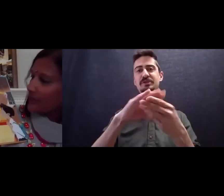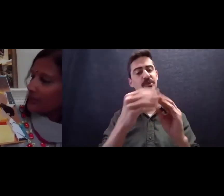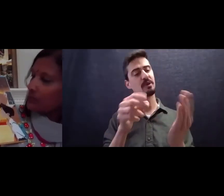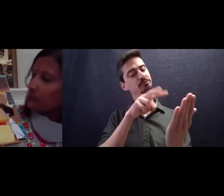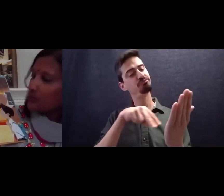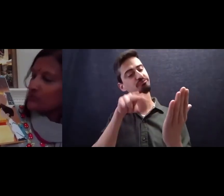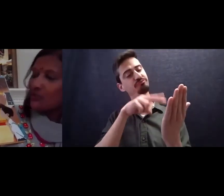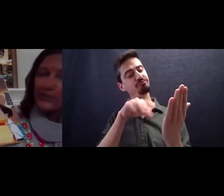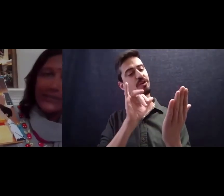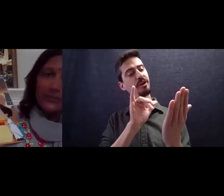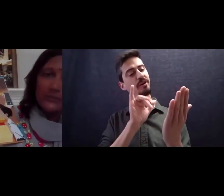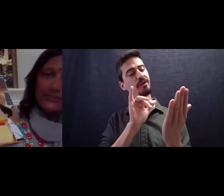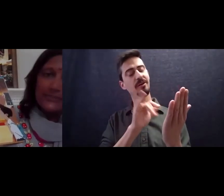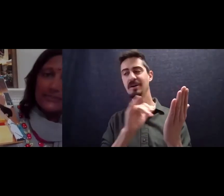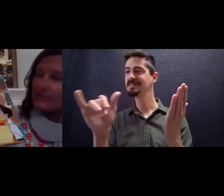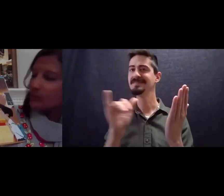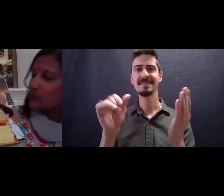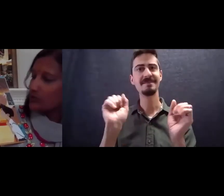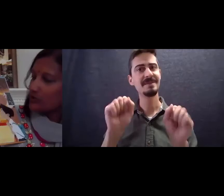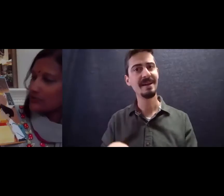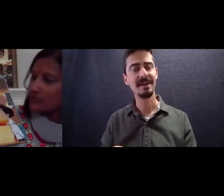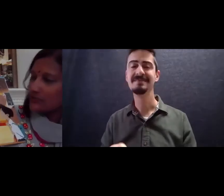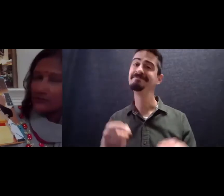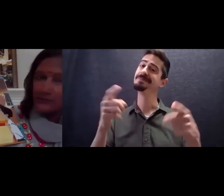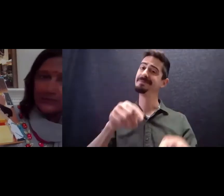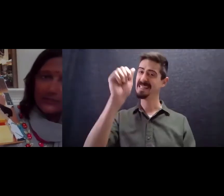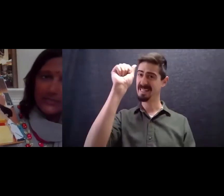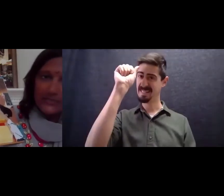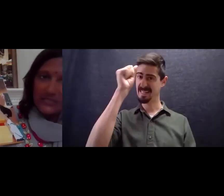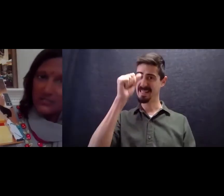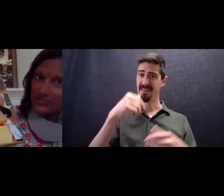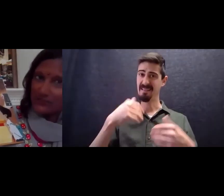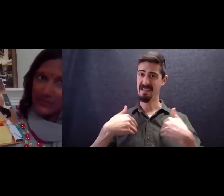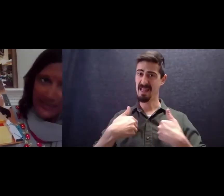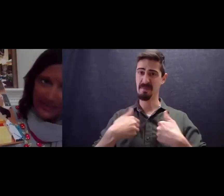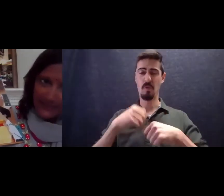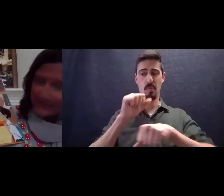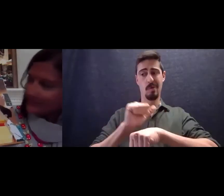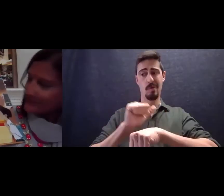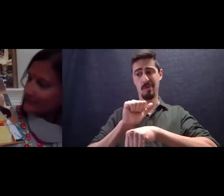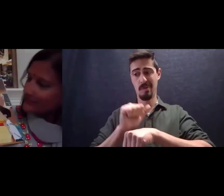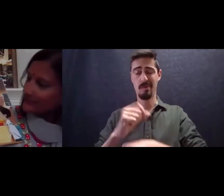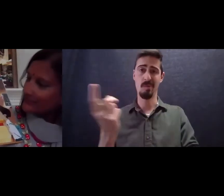but most yard animals in India worked they didn't just play